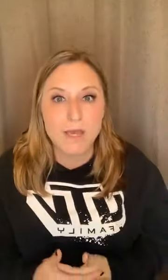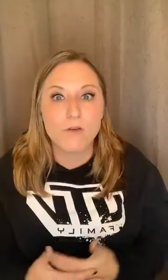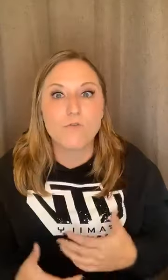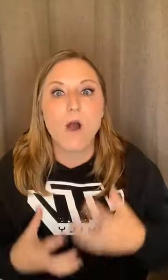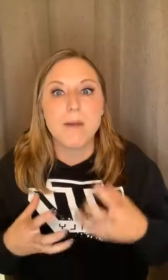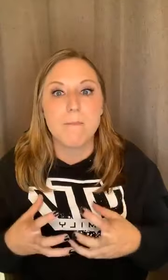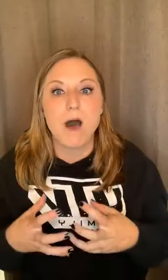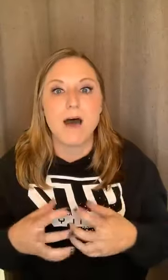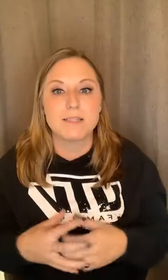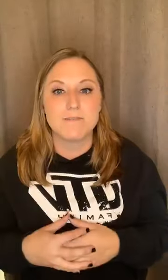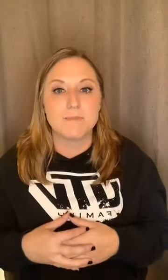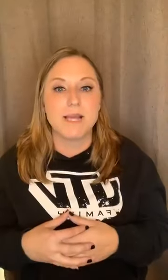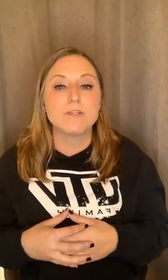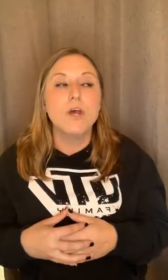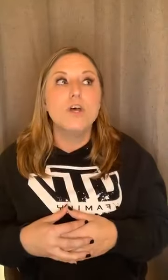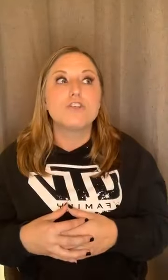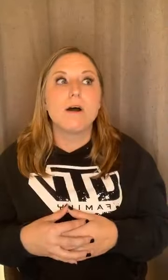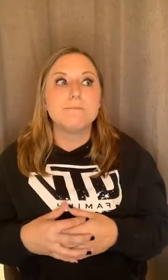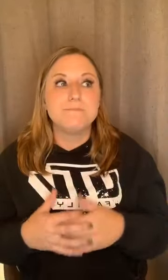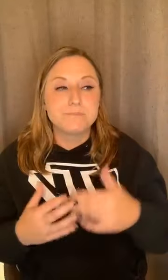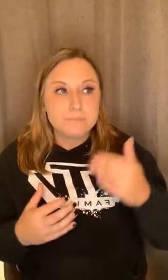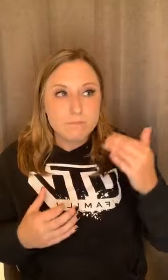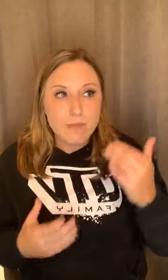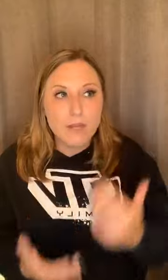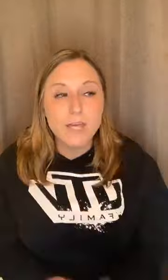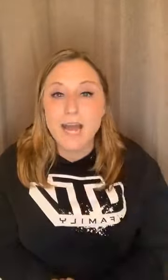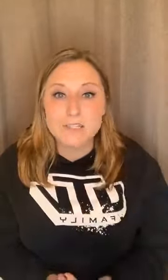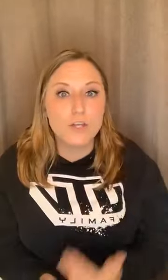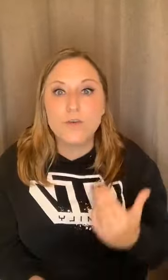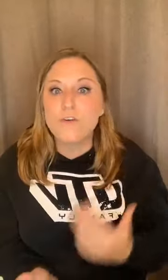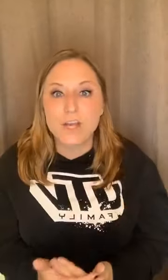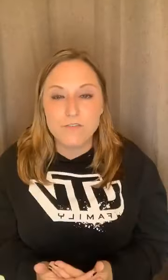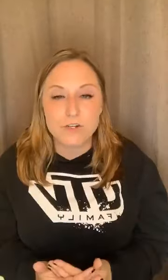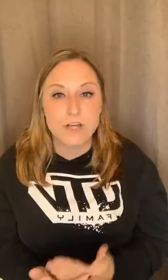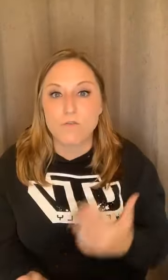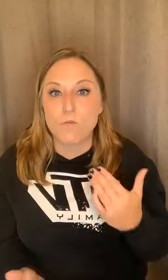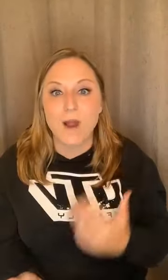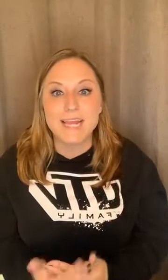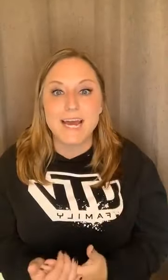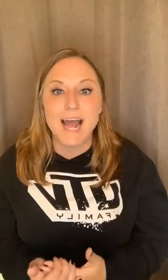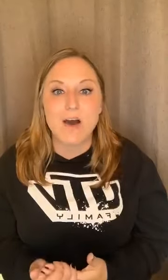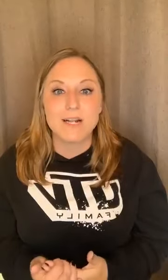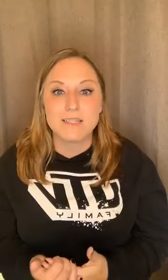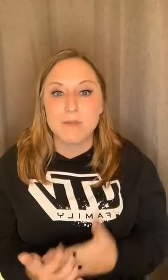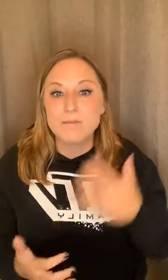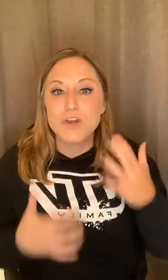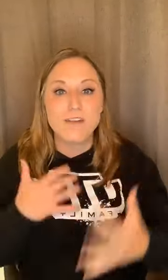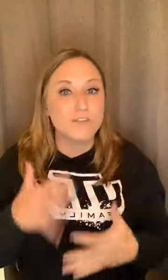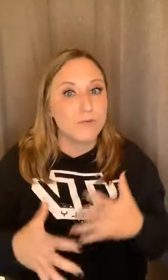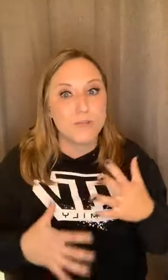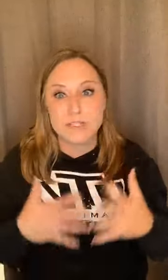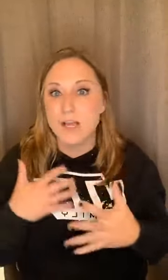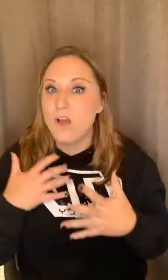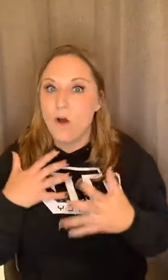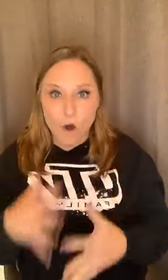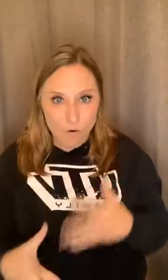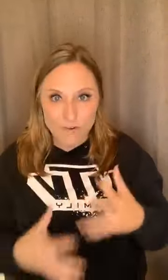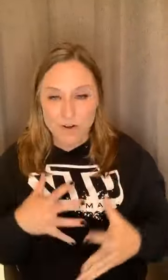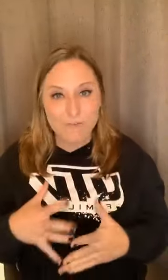from a positive space. So yes, you forgive yourself, write that out. And sometimes you have to do this over and over